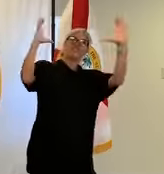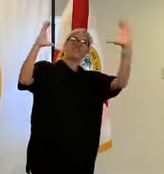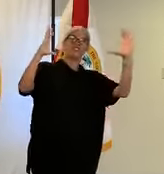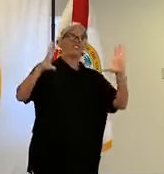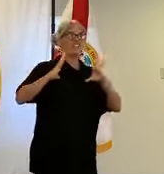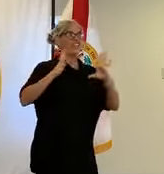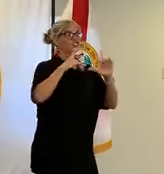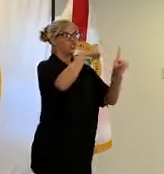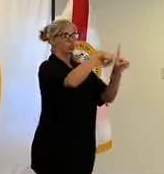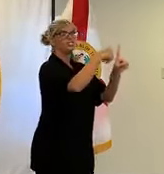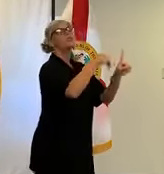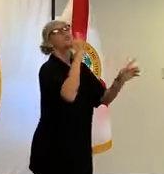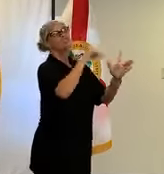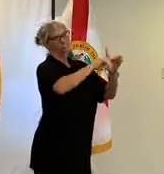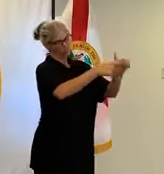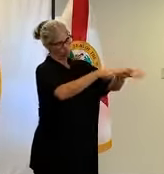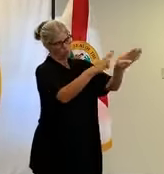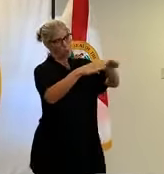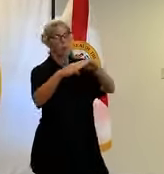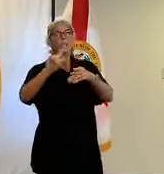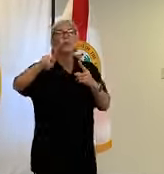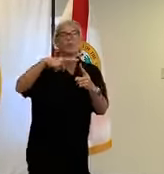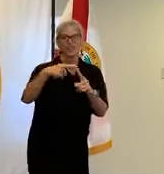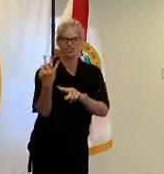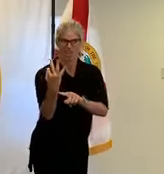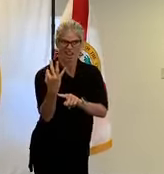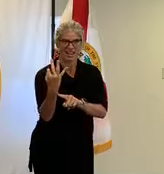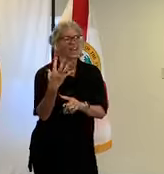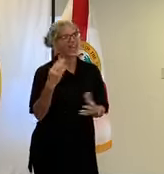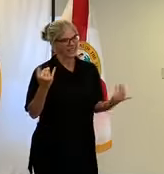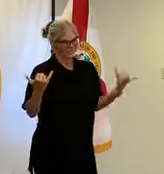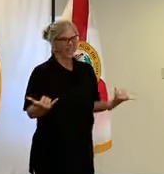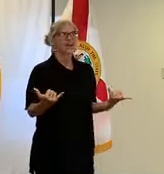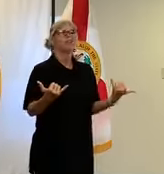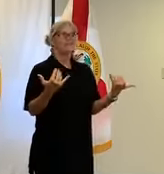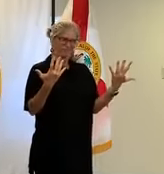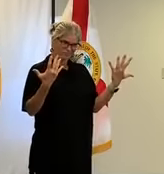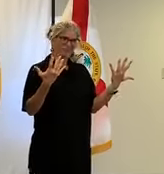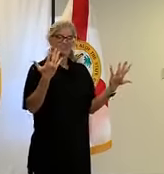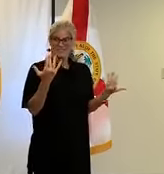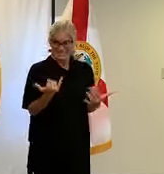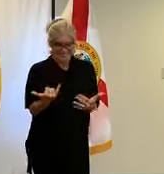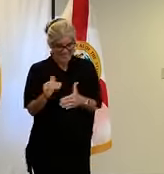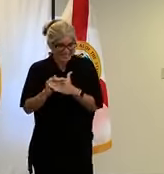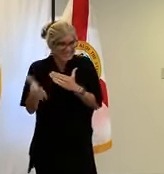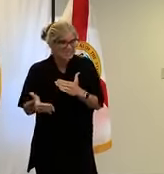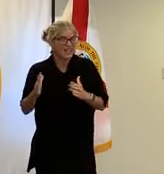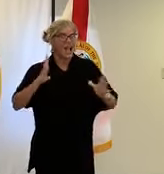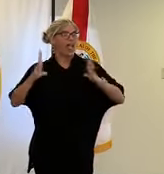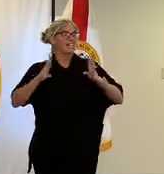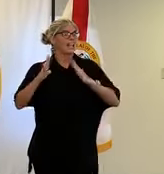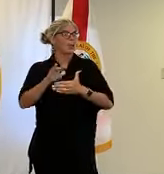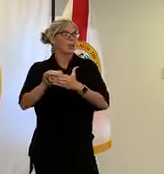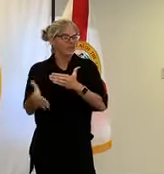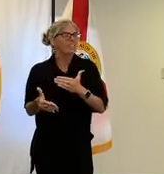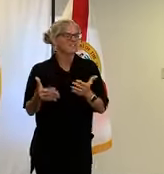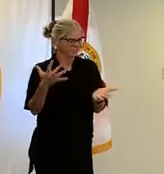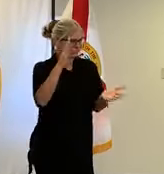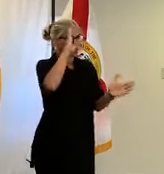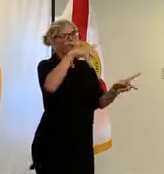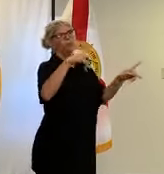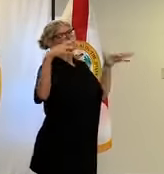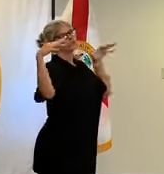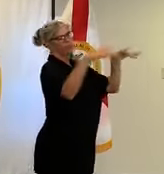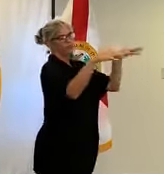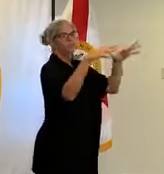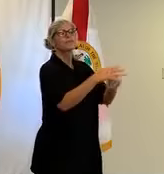take advantage of the holiday weekend coming up the other thing i want to say is we've had lots of questions on and please don't